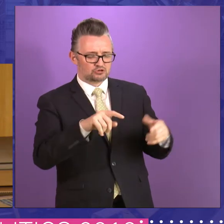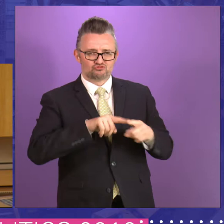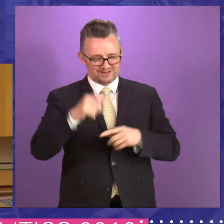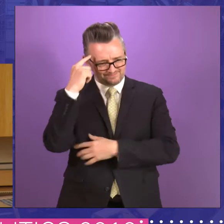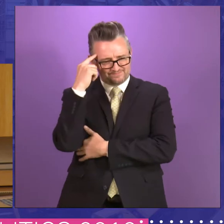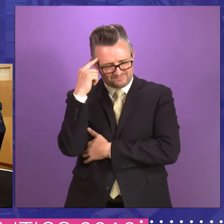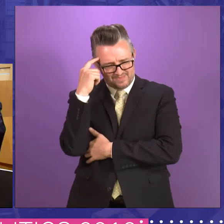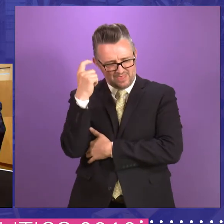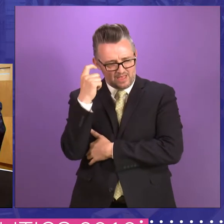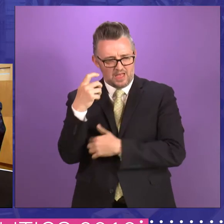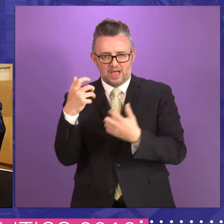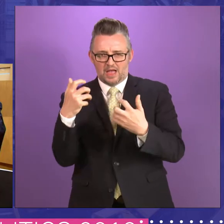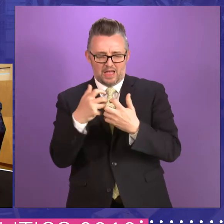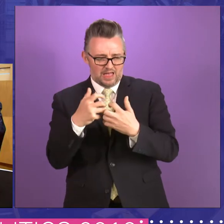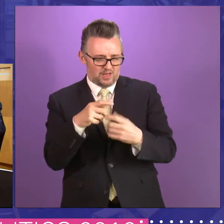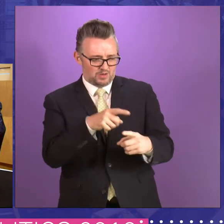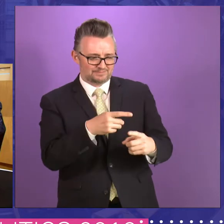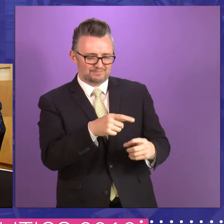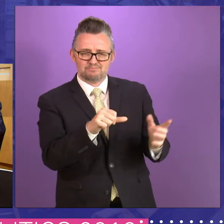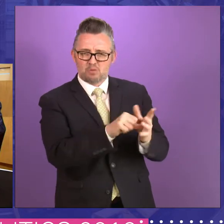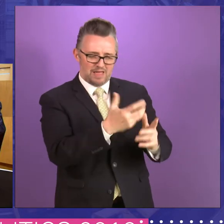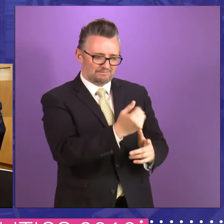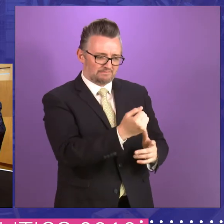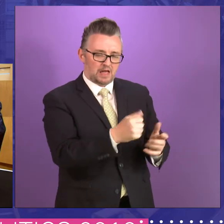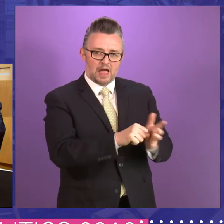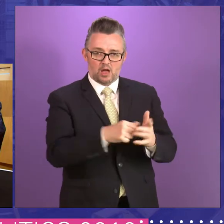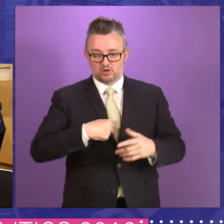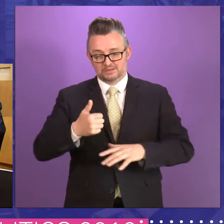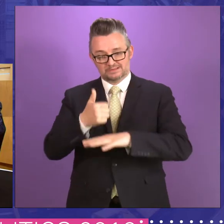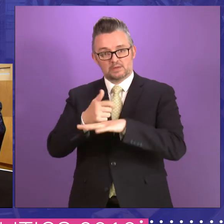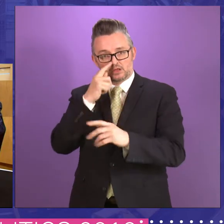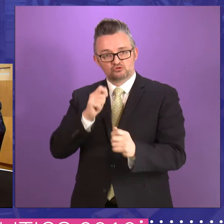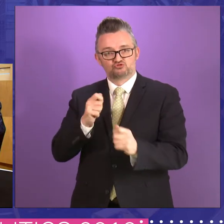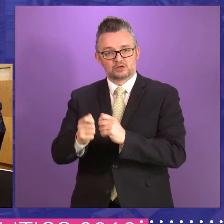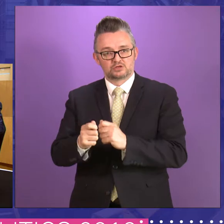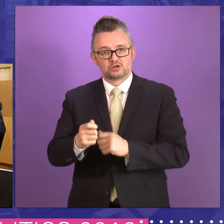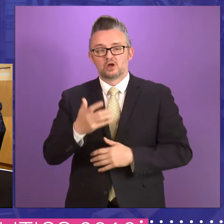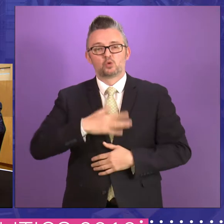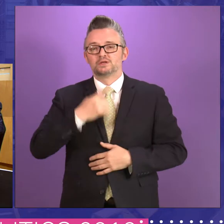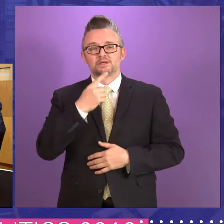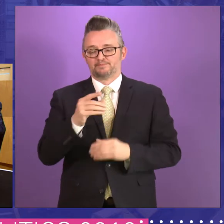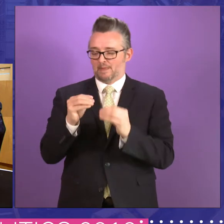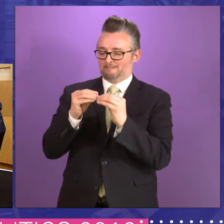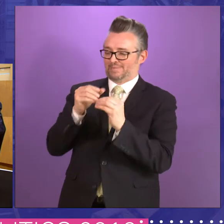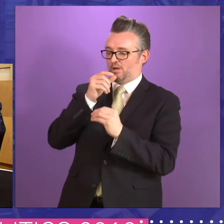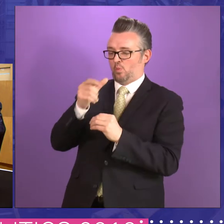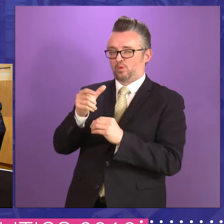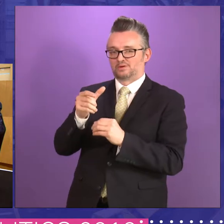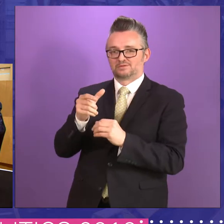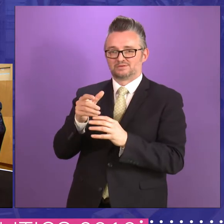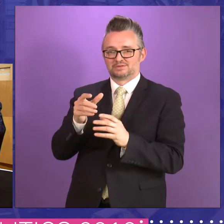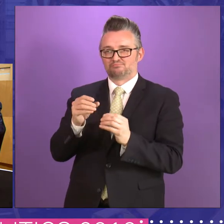something for Scotland that would overcome what we perceive as some of the problems there. And clearly, and I mean, I hate to use the B word, but I mean, we see excessive